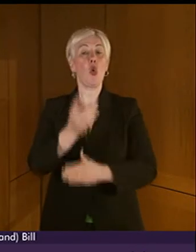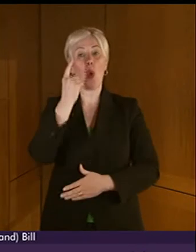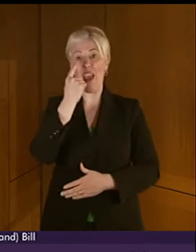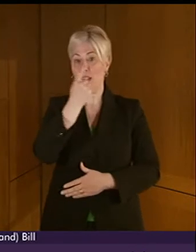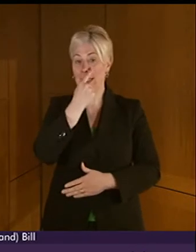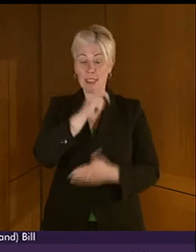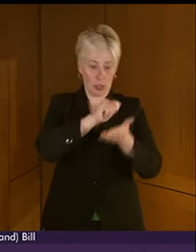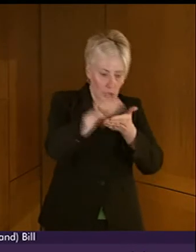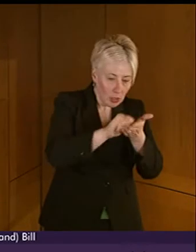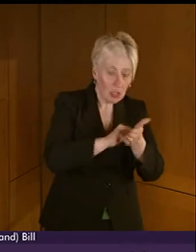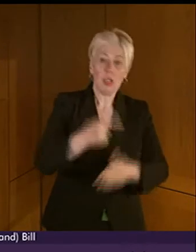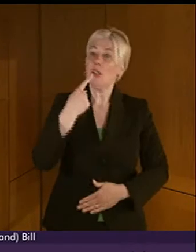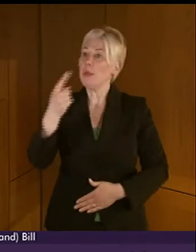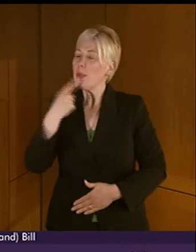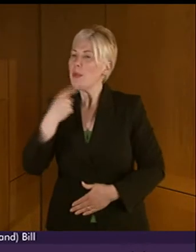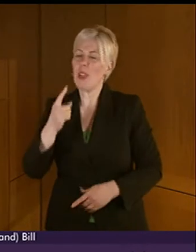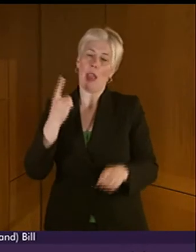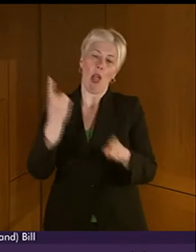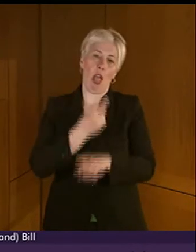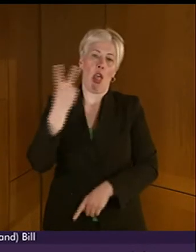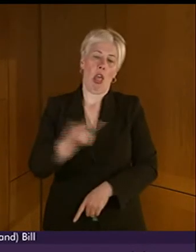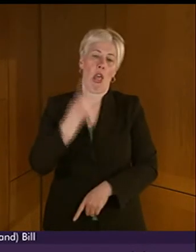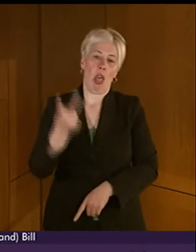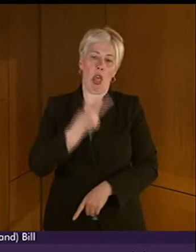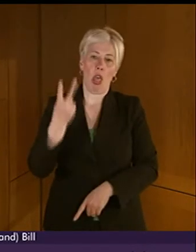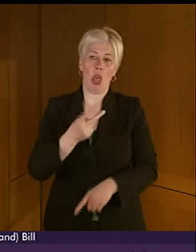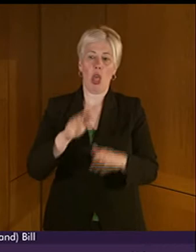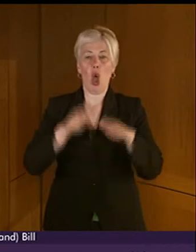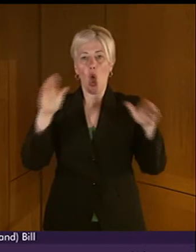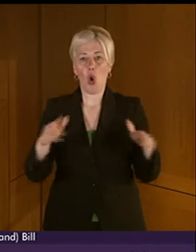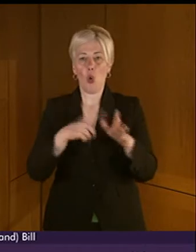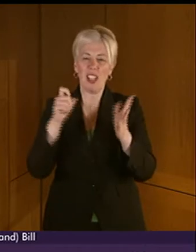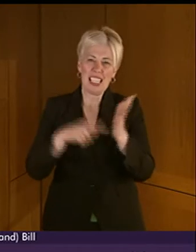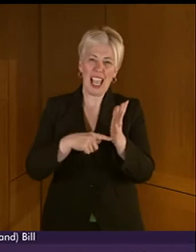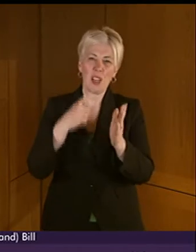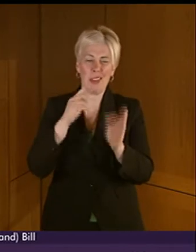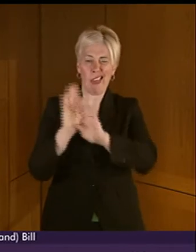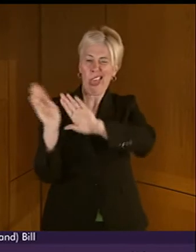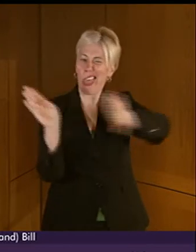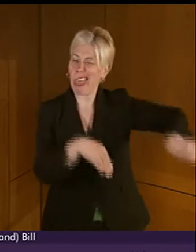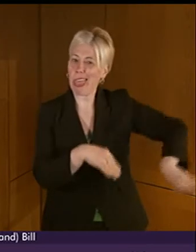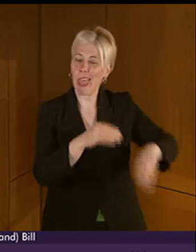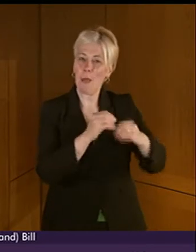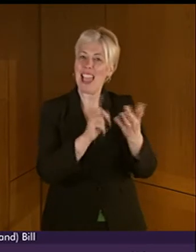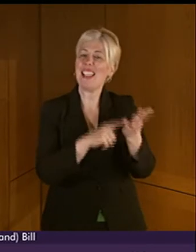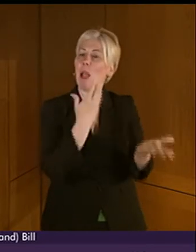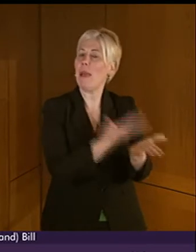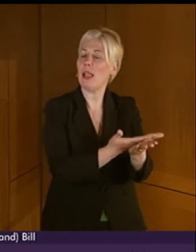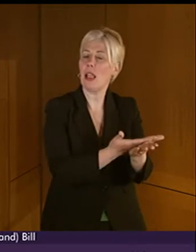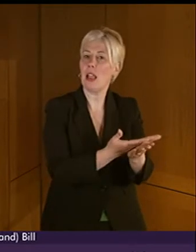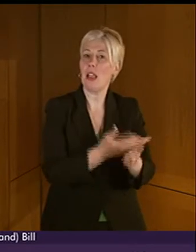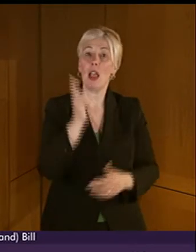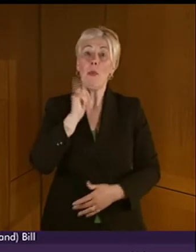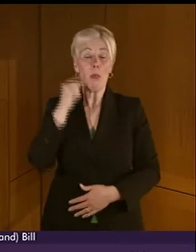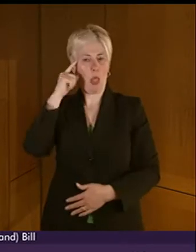written, witnesses referred to the Equality Act as a means of dismissing the proposed BSL Bill. Some people believe that the Equality Act